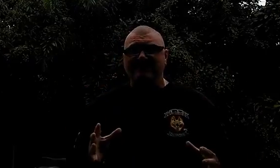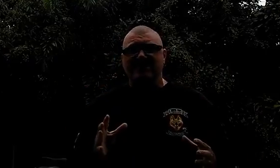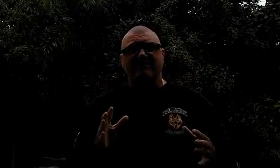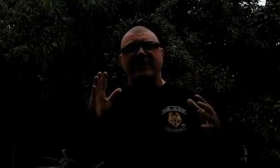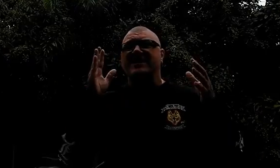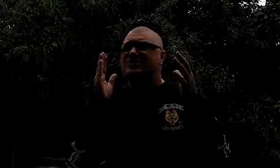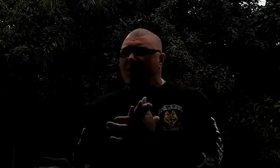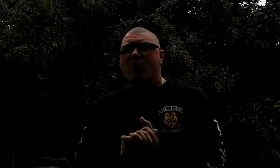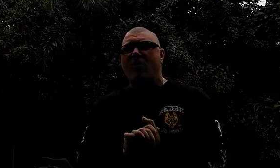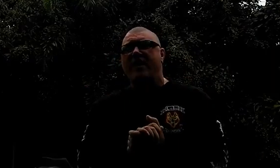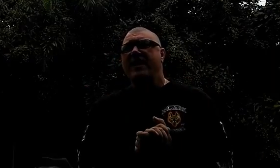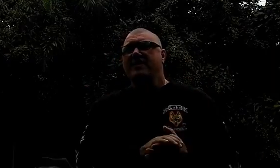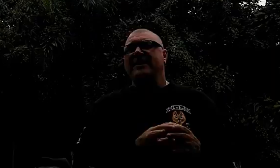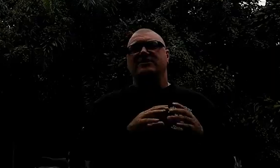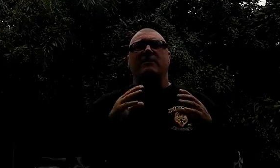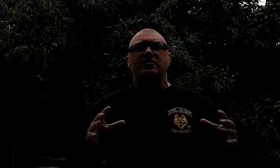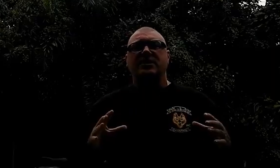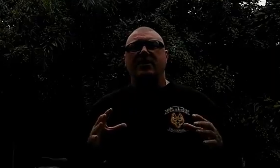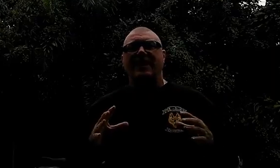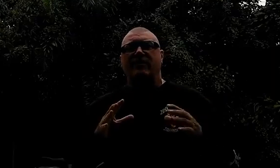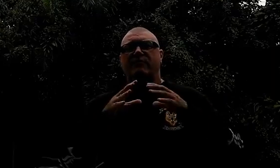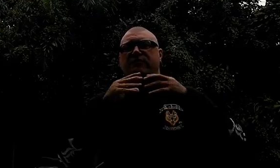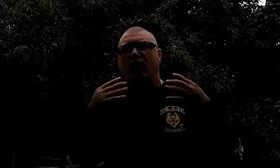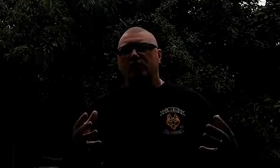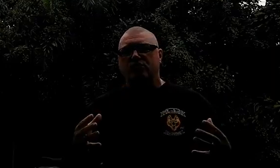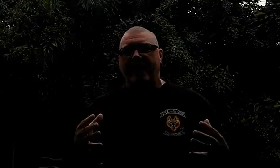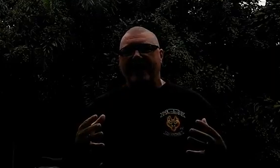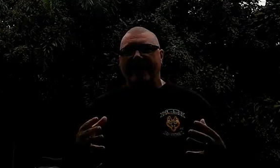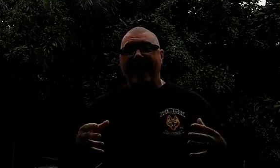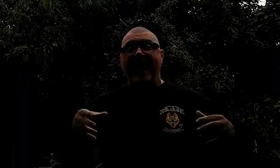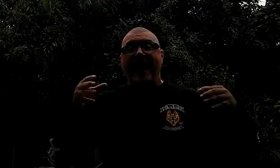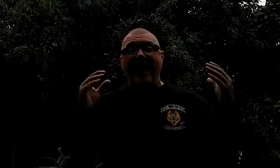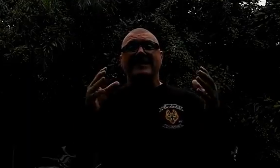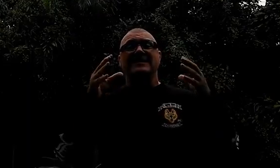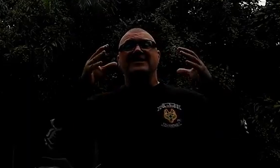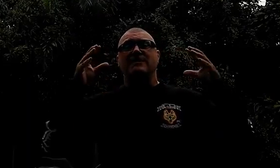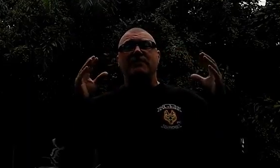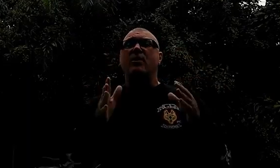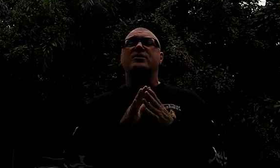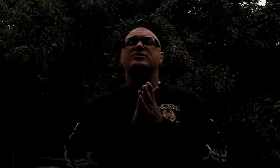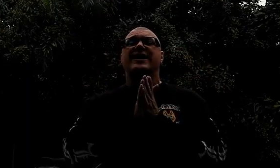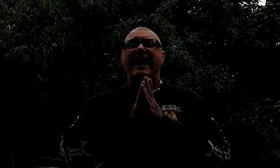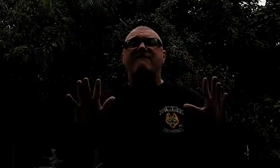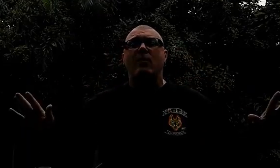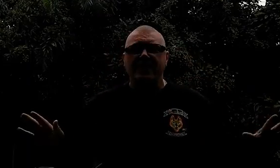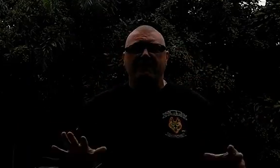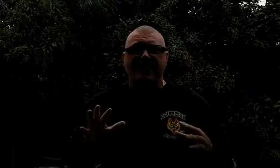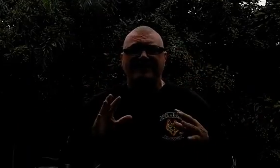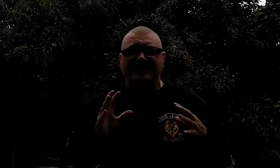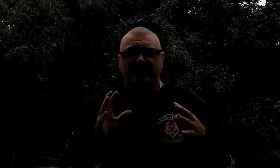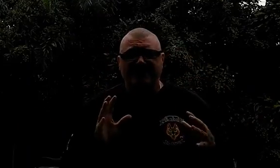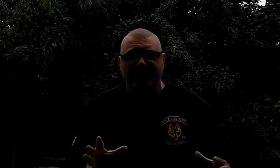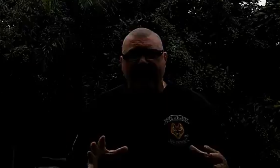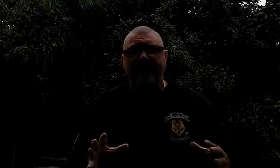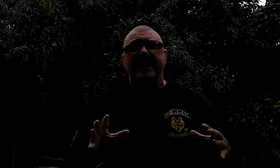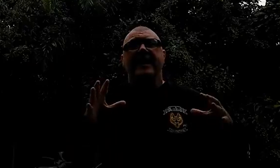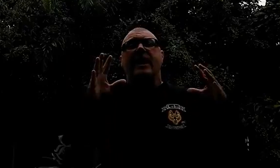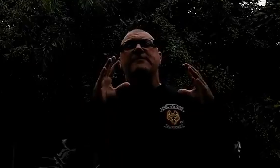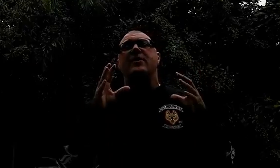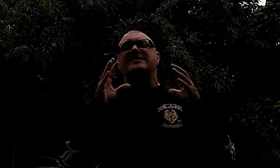Amazon affiliate, don't worry because I'm also going to include full training. And as a bonus to everyone that picks this up today, I'm going